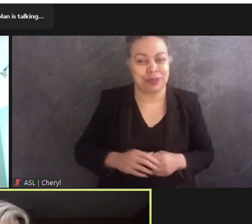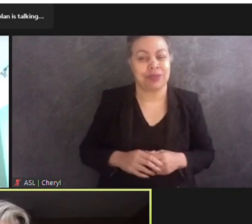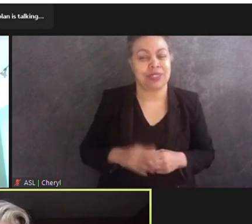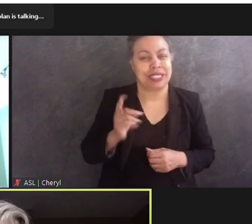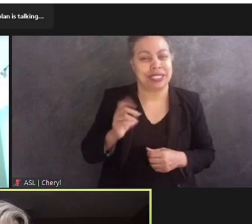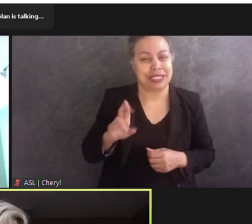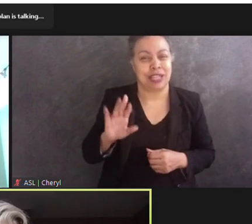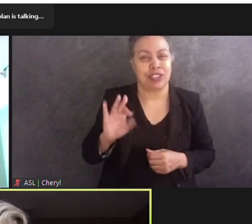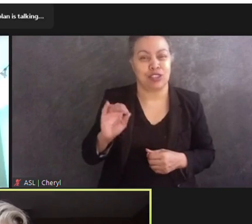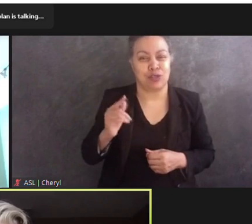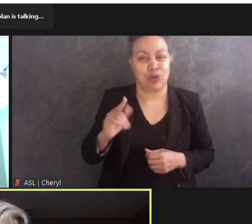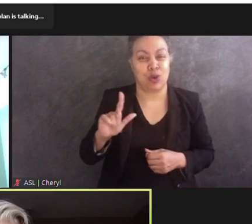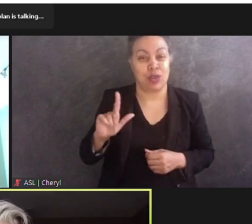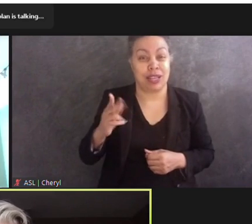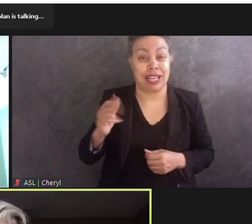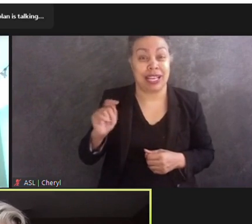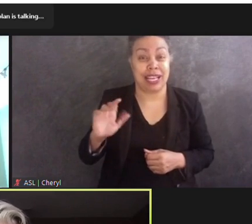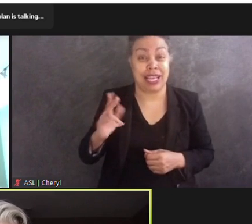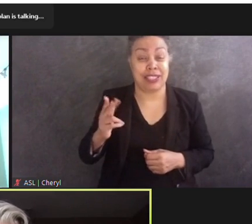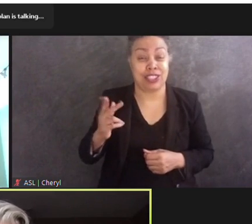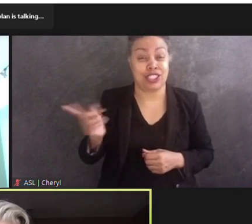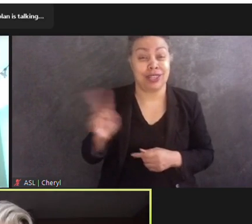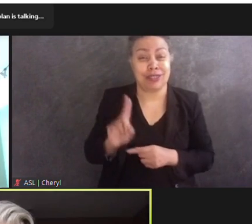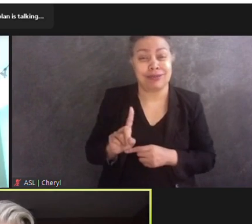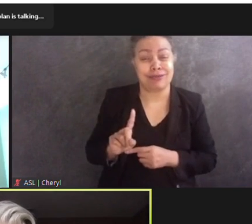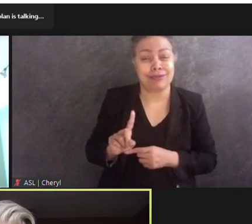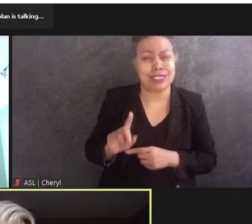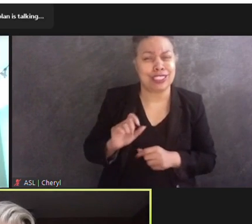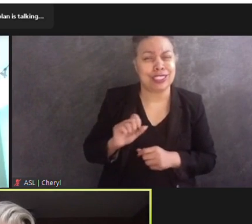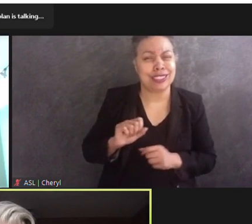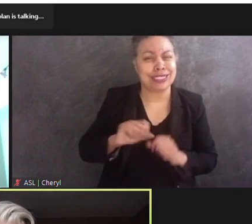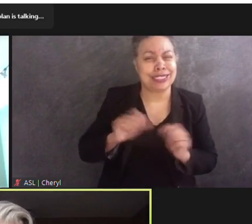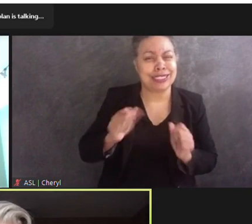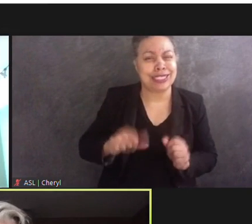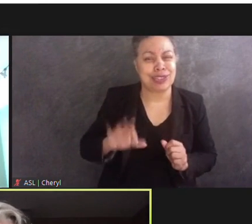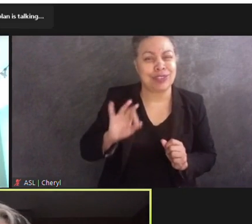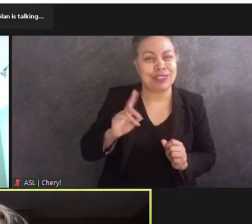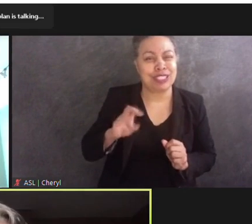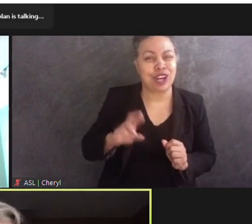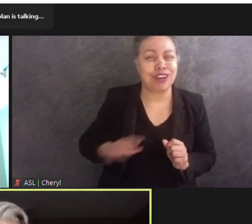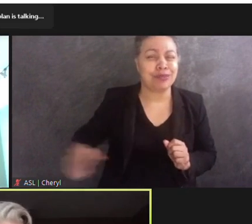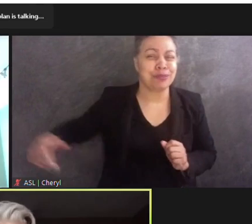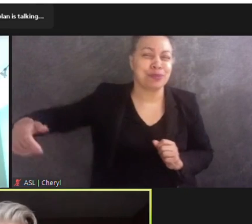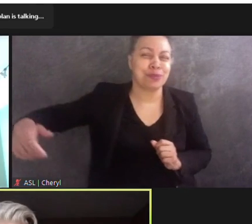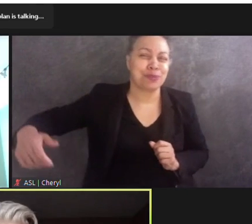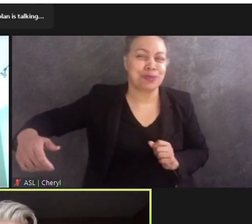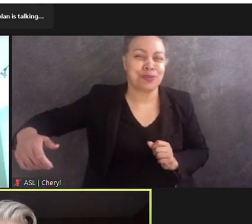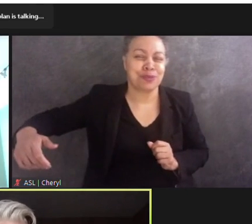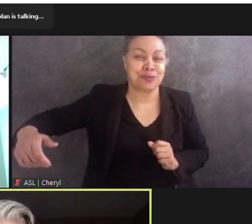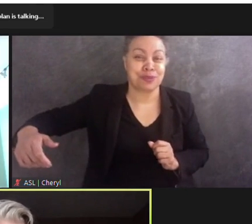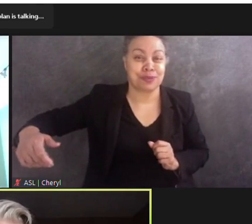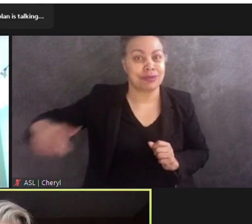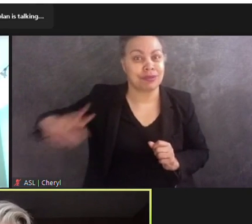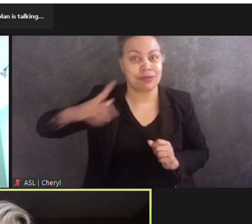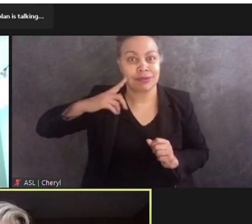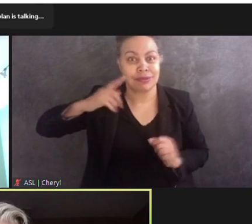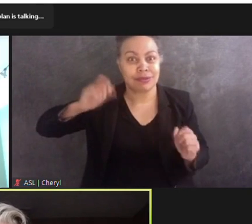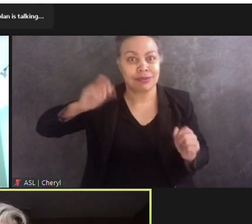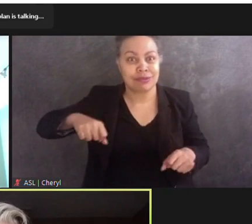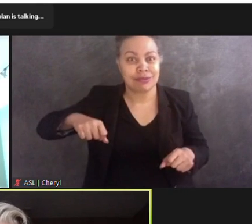Hatch, she has her arm around FDR. It is remarkable the interaction between people